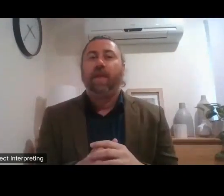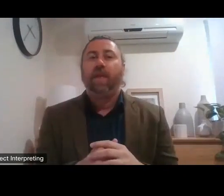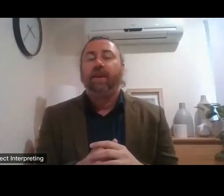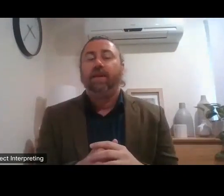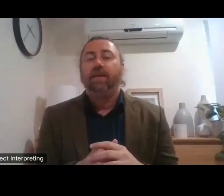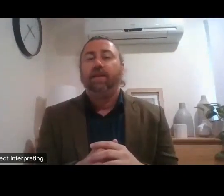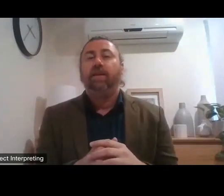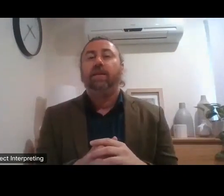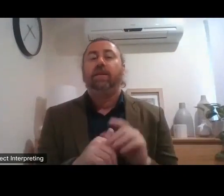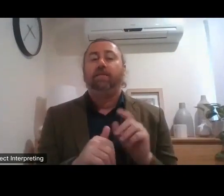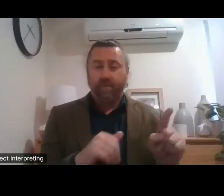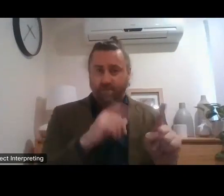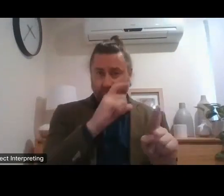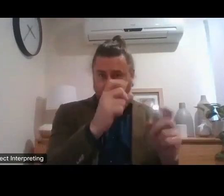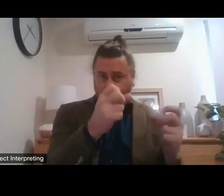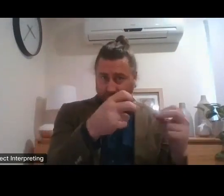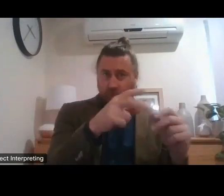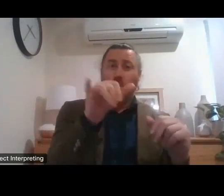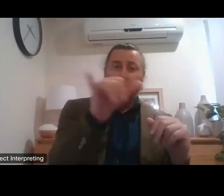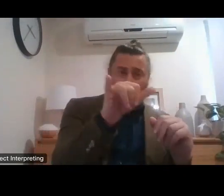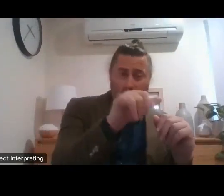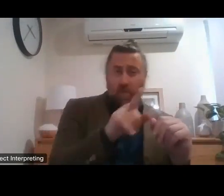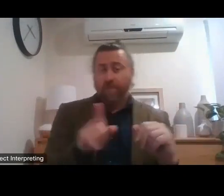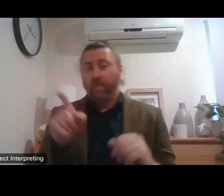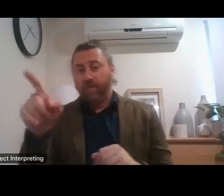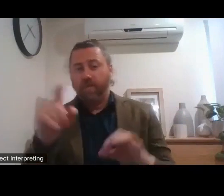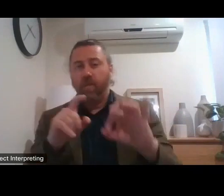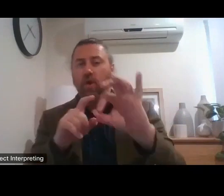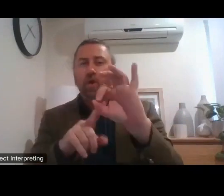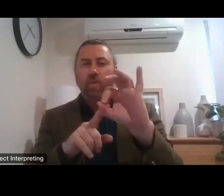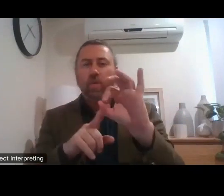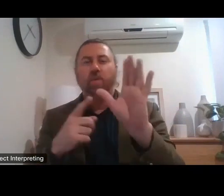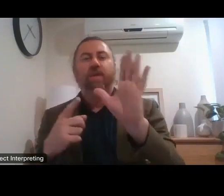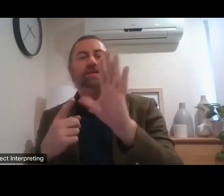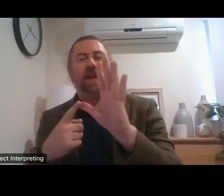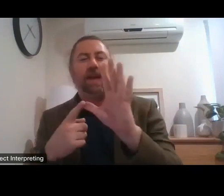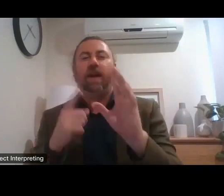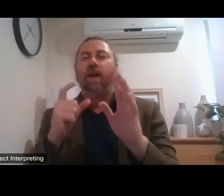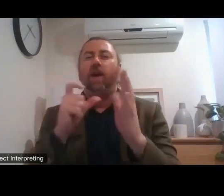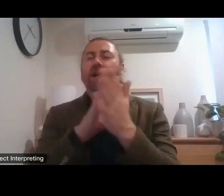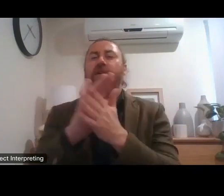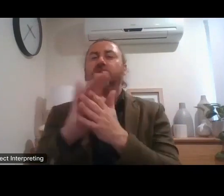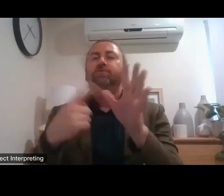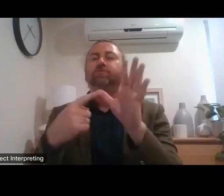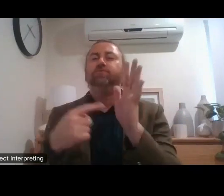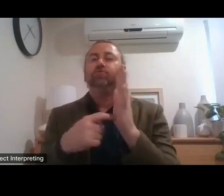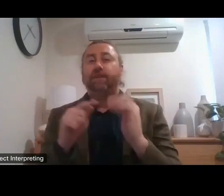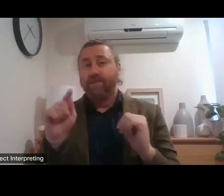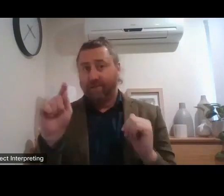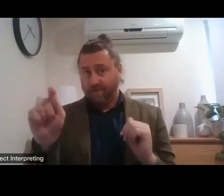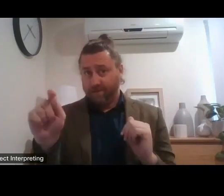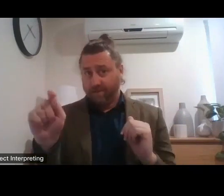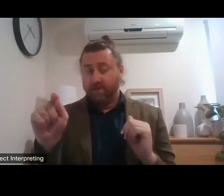in the Q&A section, which is a bit like chat, which allows you to open